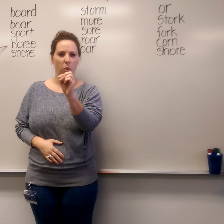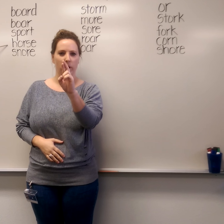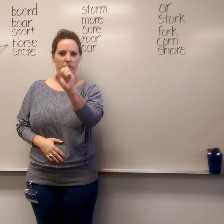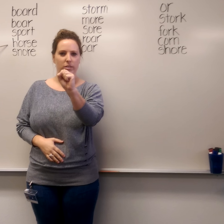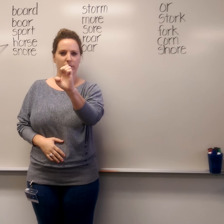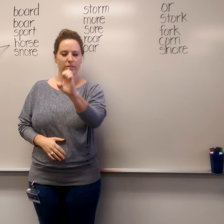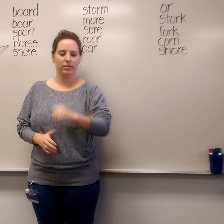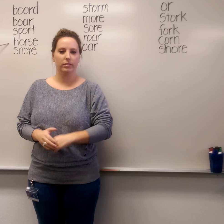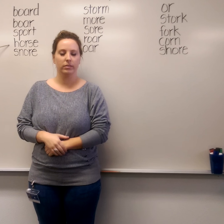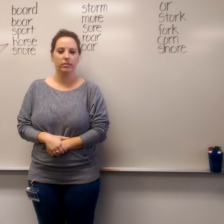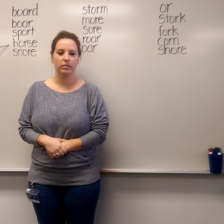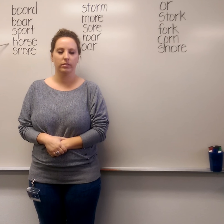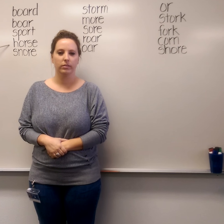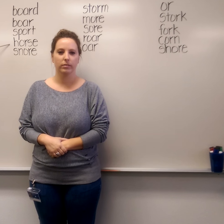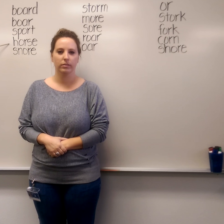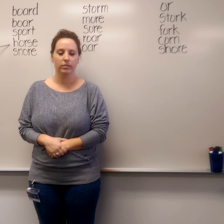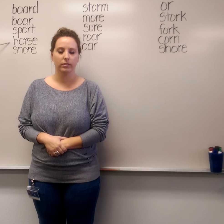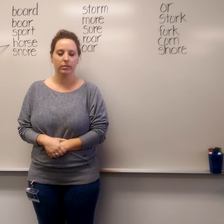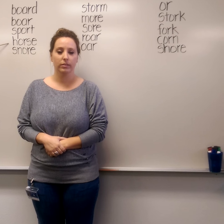My favorite animal is a horse.